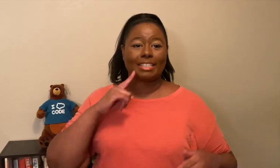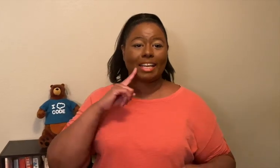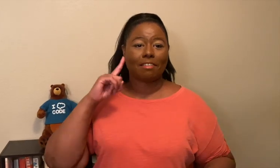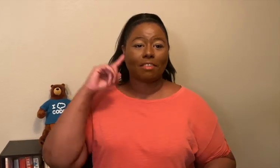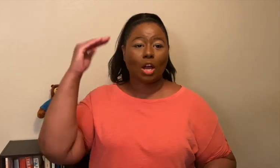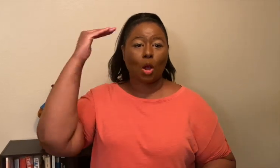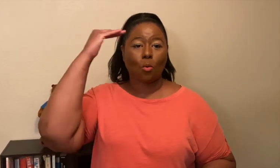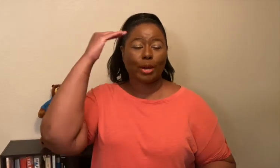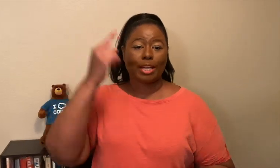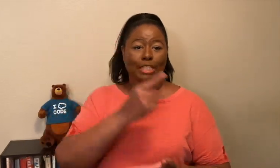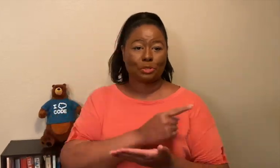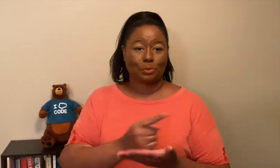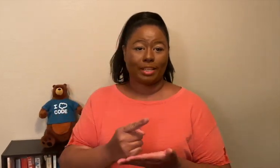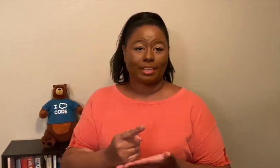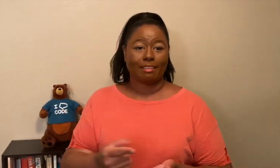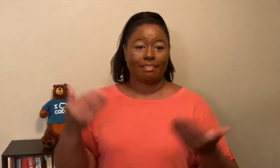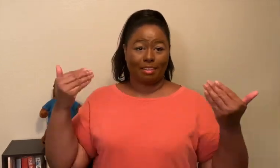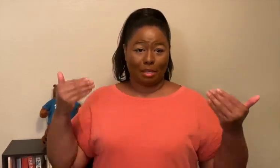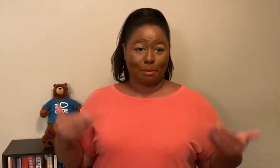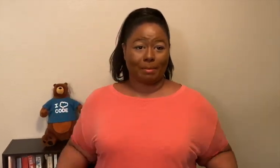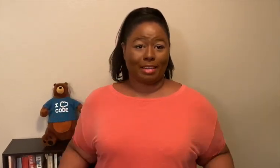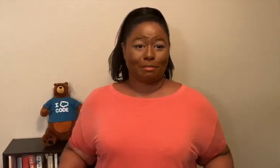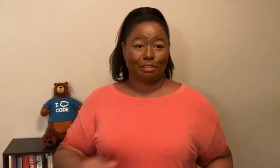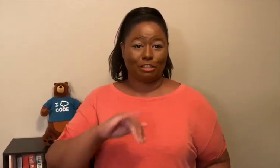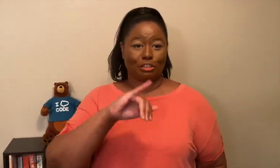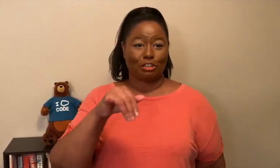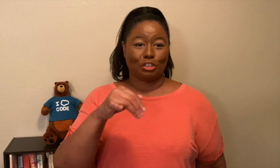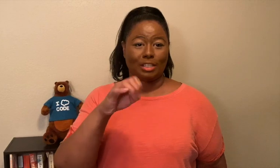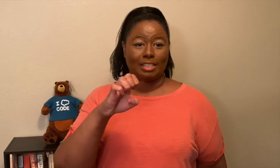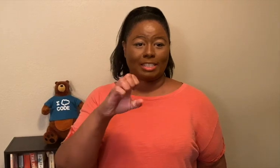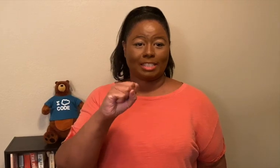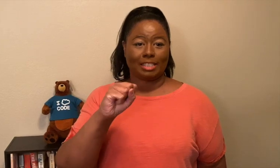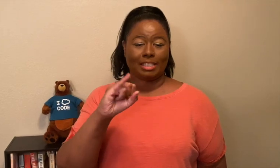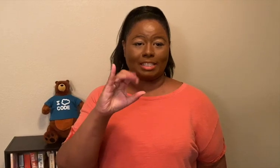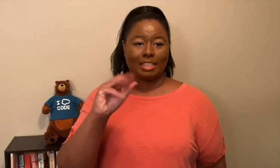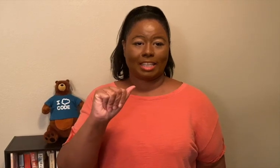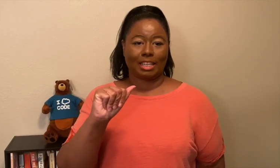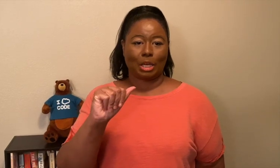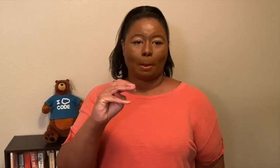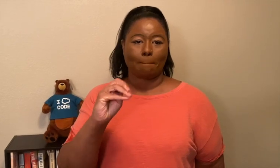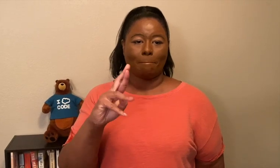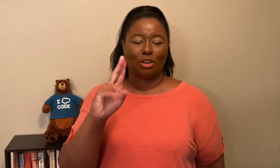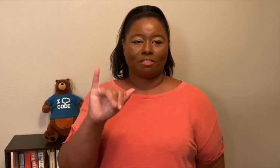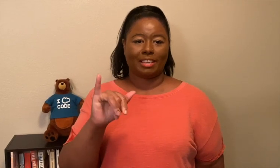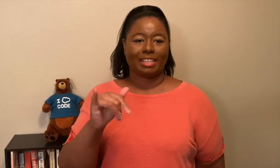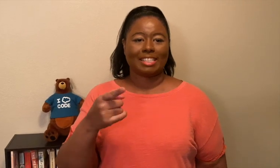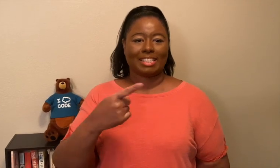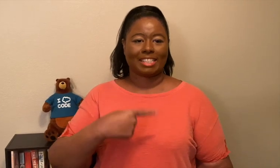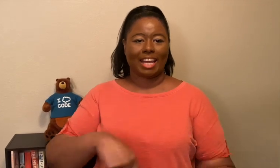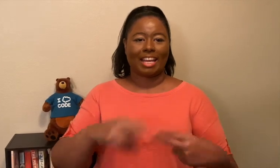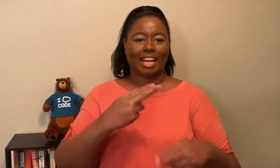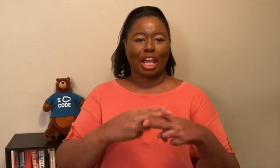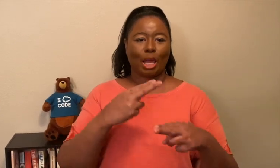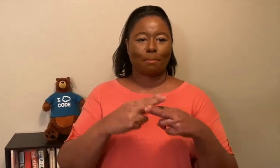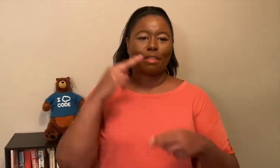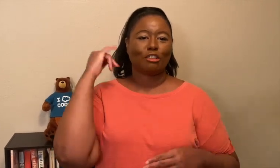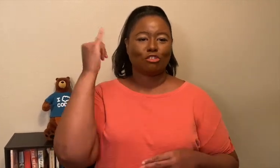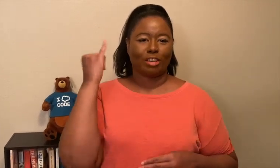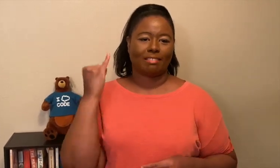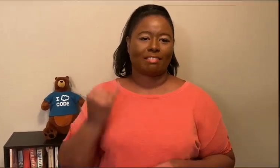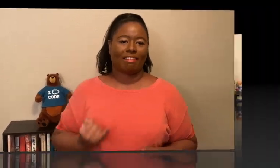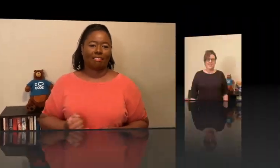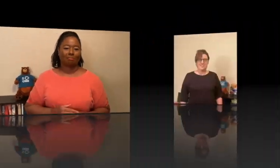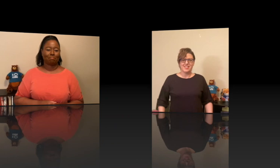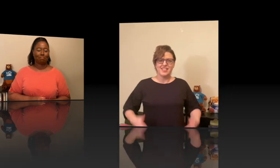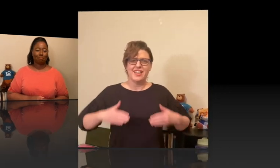Happy Deaf Awareness Week! My name is Jessica Murphy and this is my sign name.